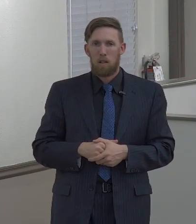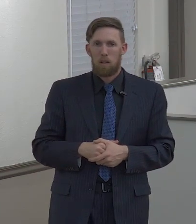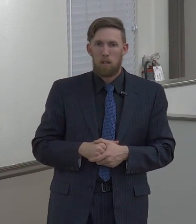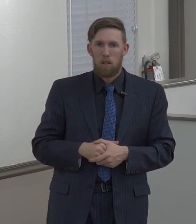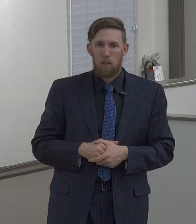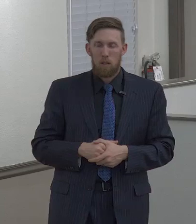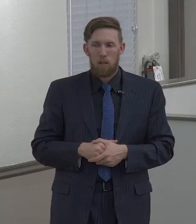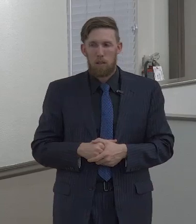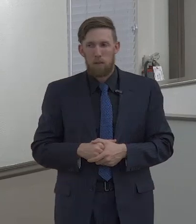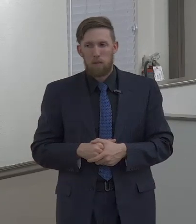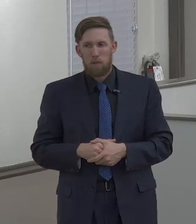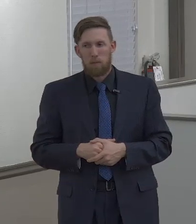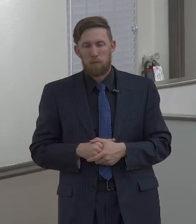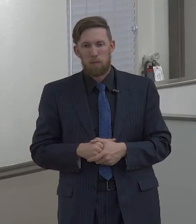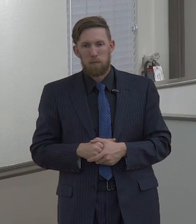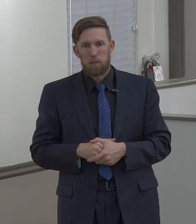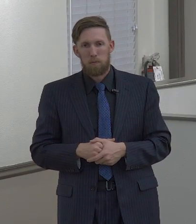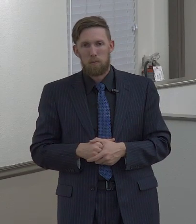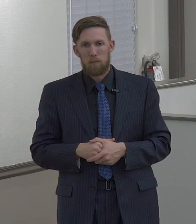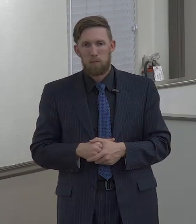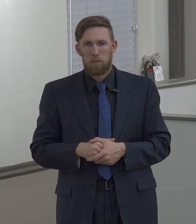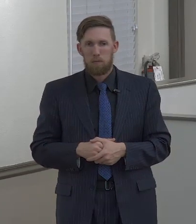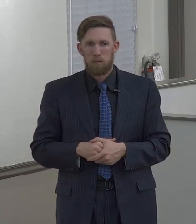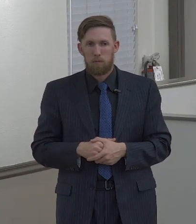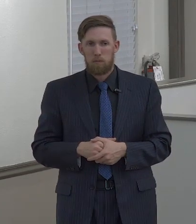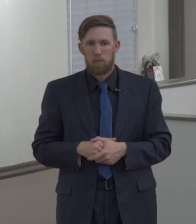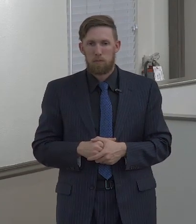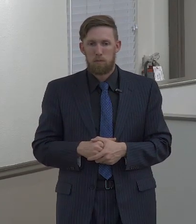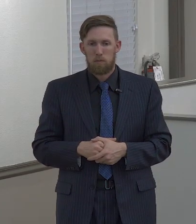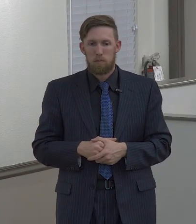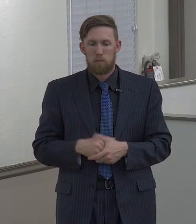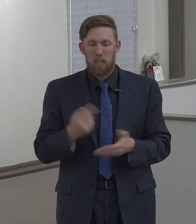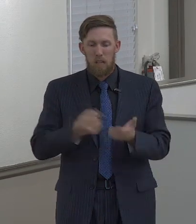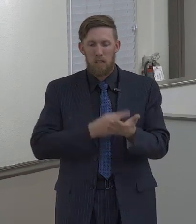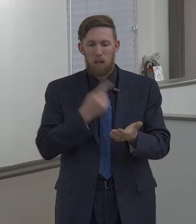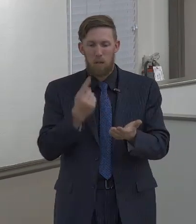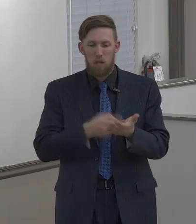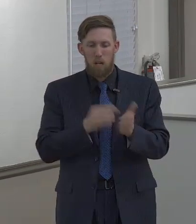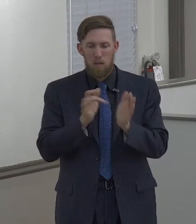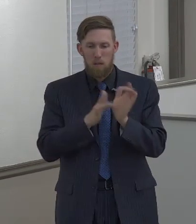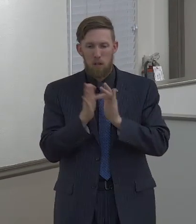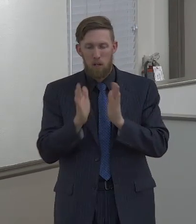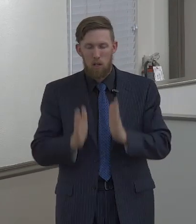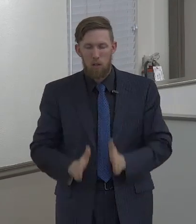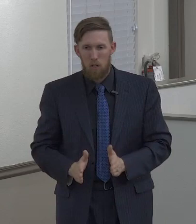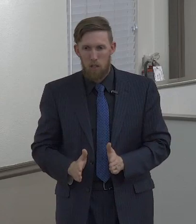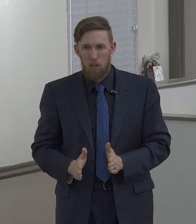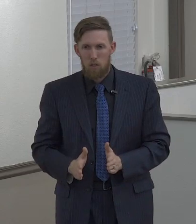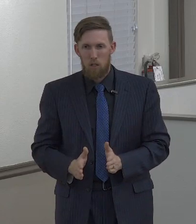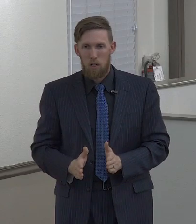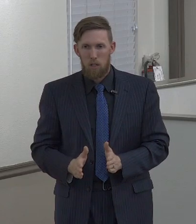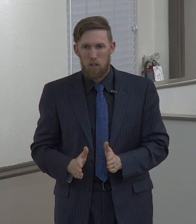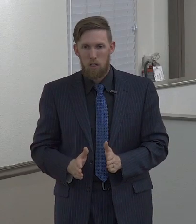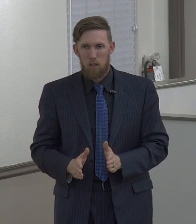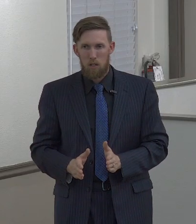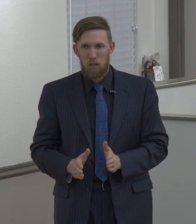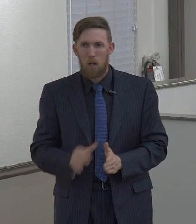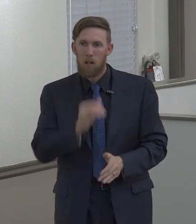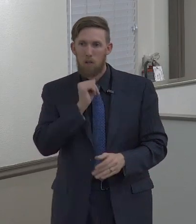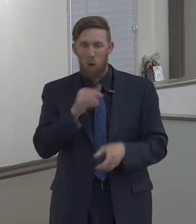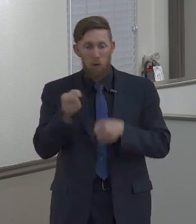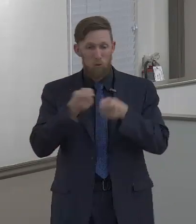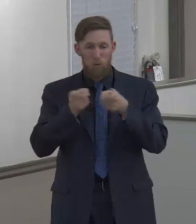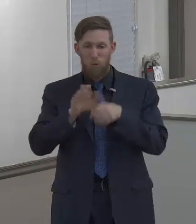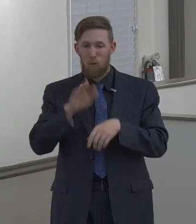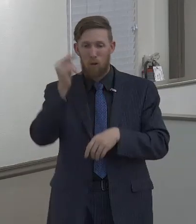doesn't invoke 2 Corinthians 10.5, casting down imaginations, the one that allows the thought life to be